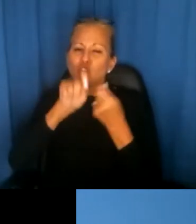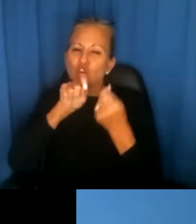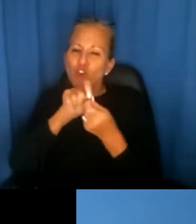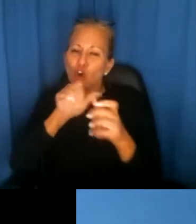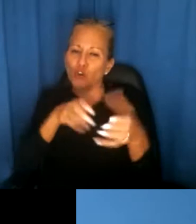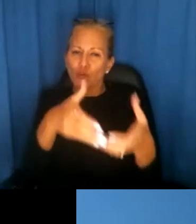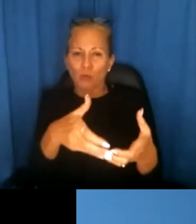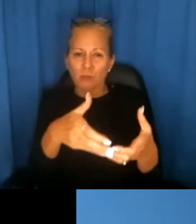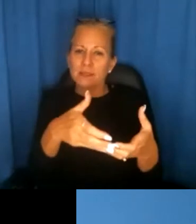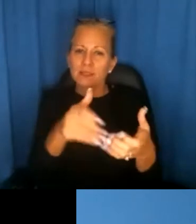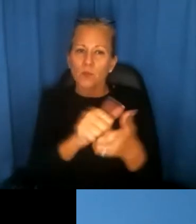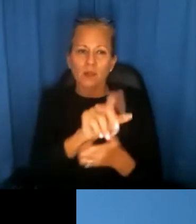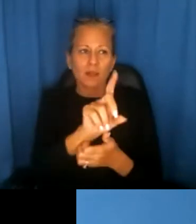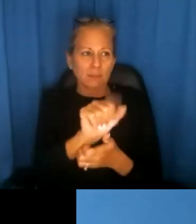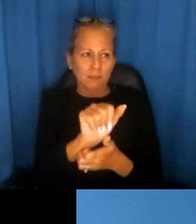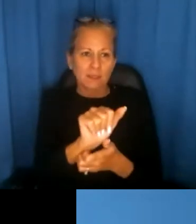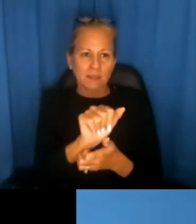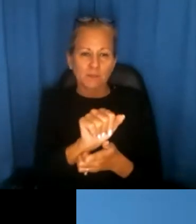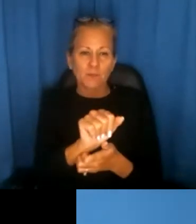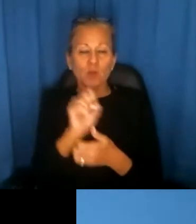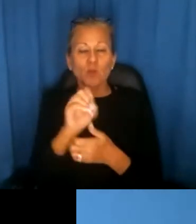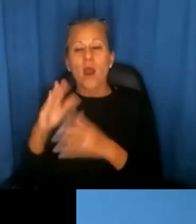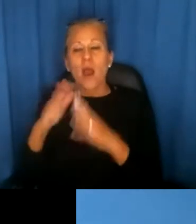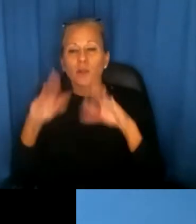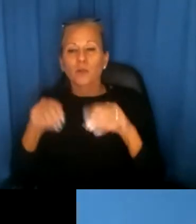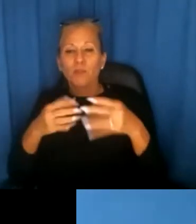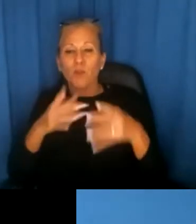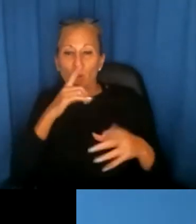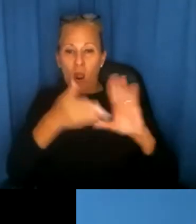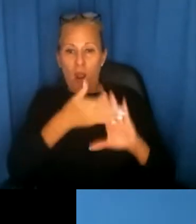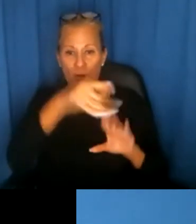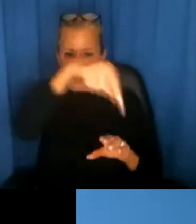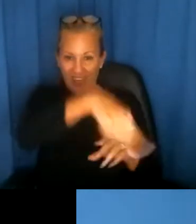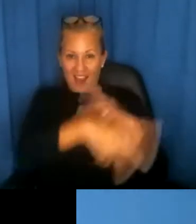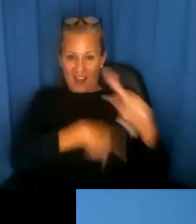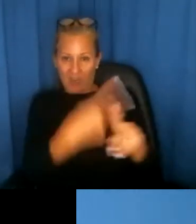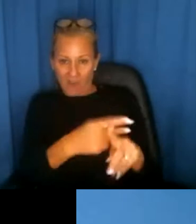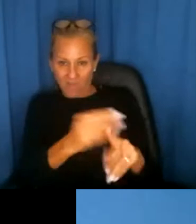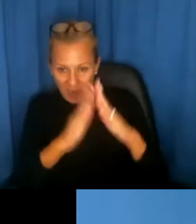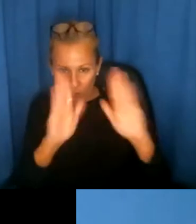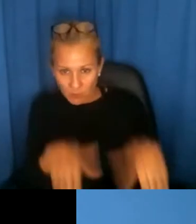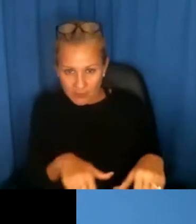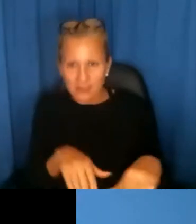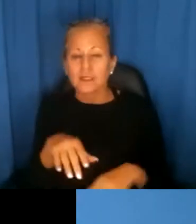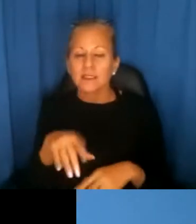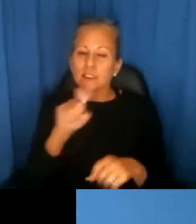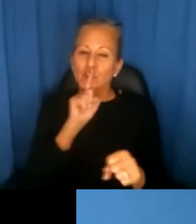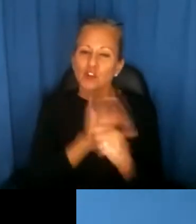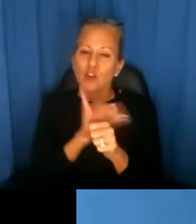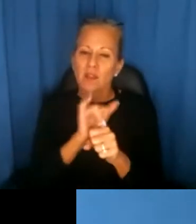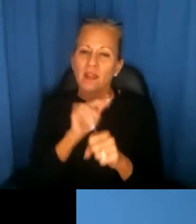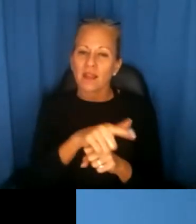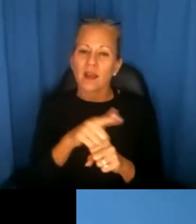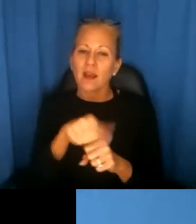individuals with disabilities. So housing providers who operate that kind of housing need to ensure that the residents